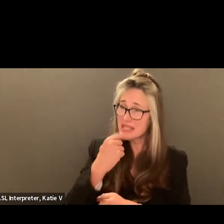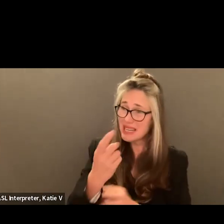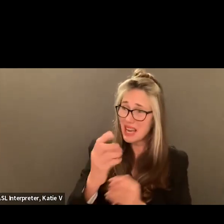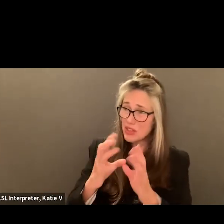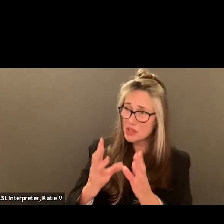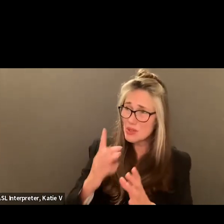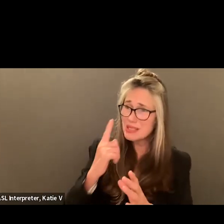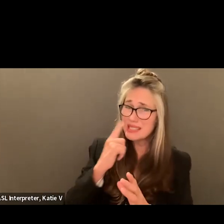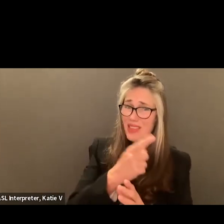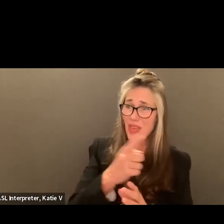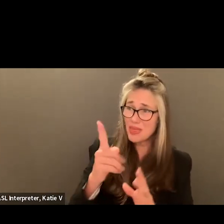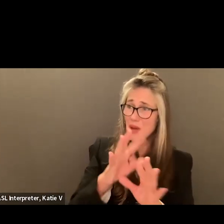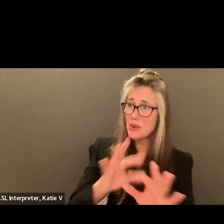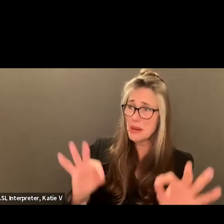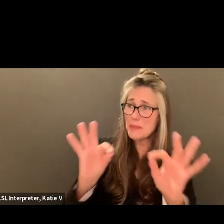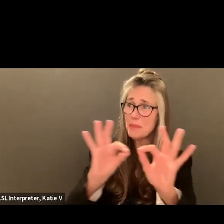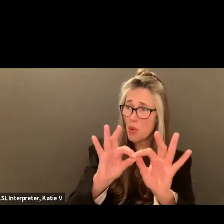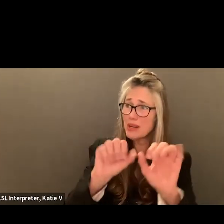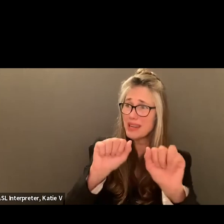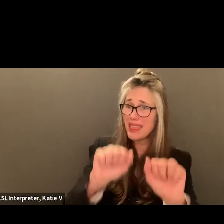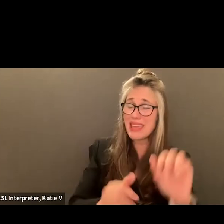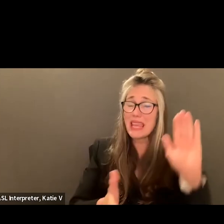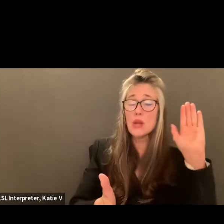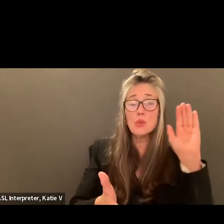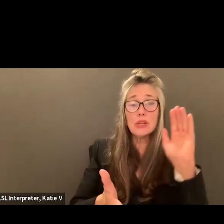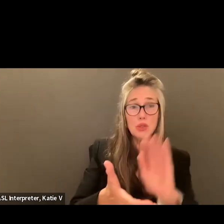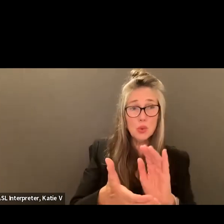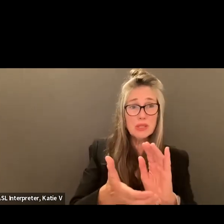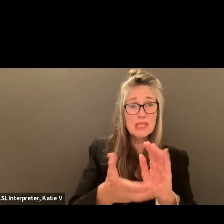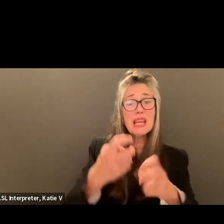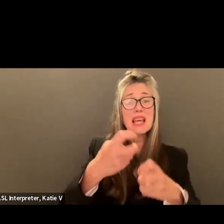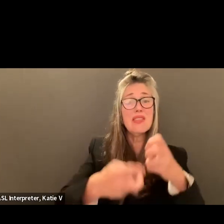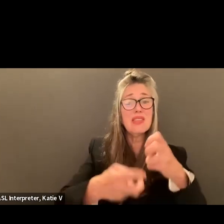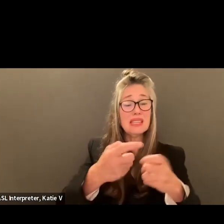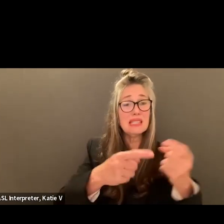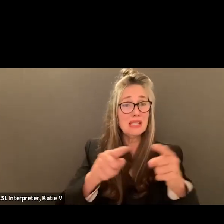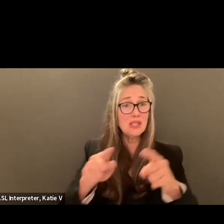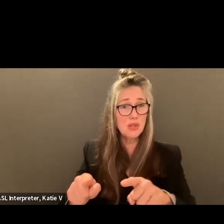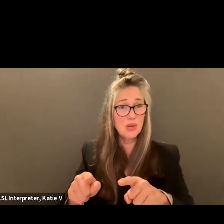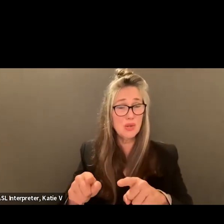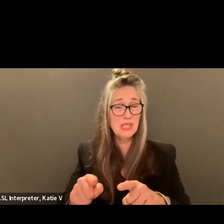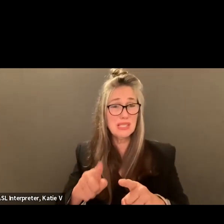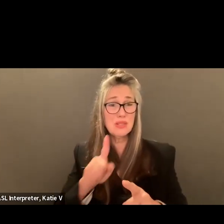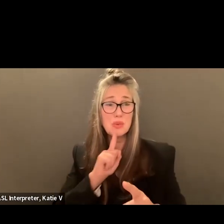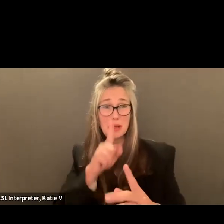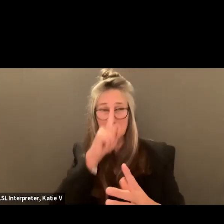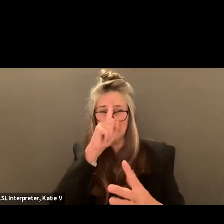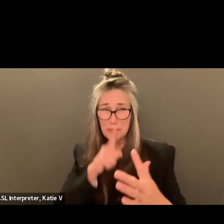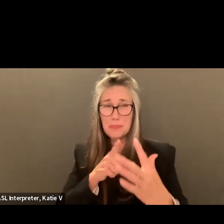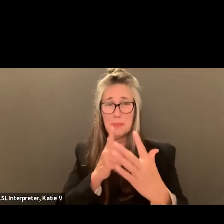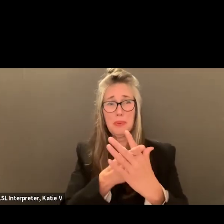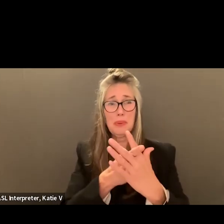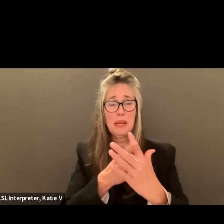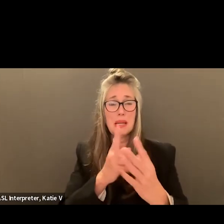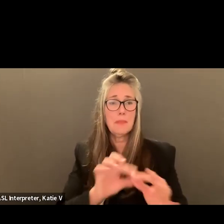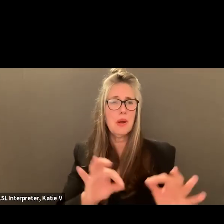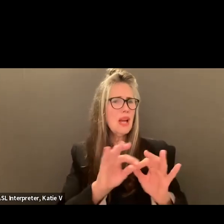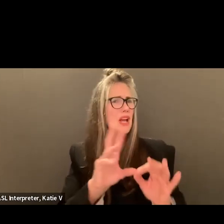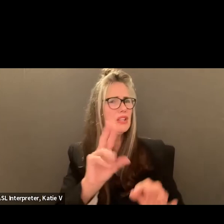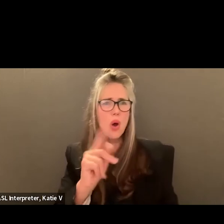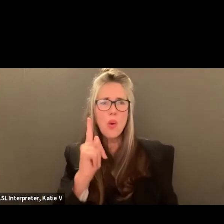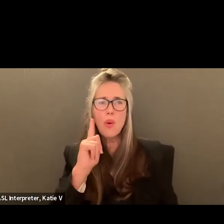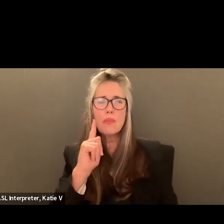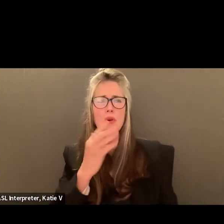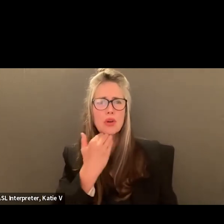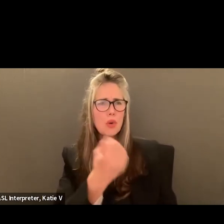and how important they are to reducing these incidents, how critical they are to this piece? That is a very, that's a good question. And I don't believe we are